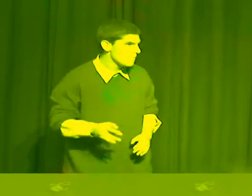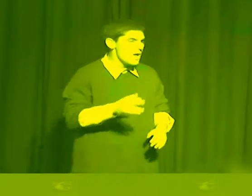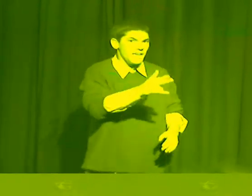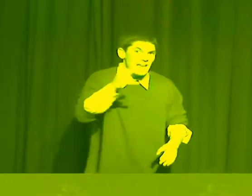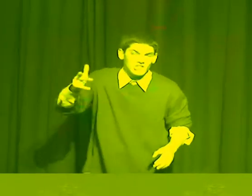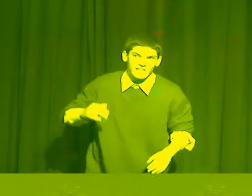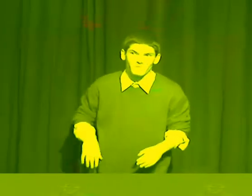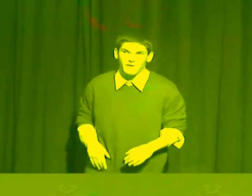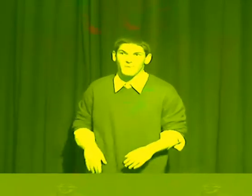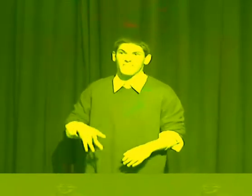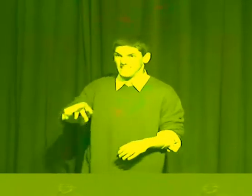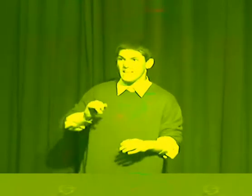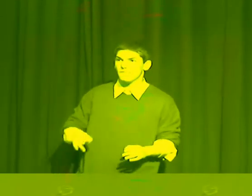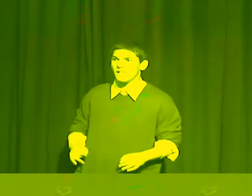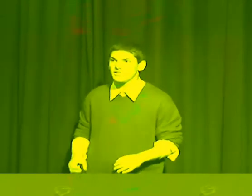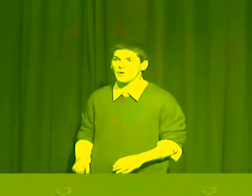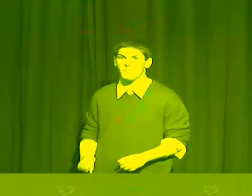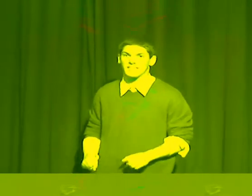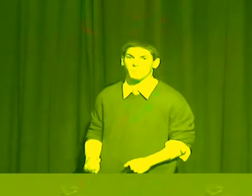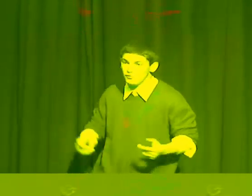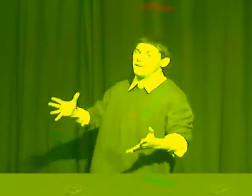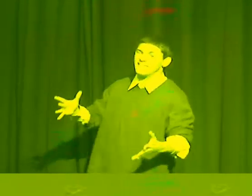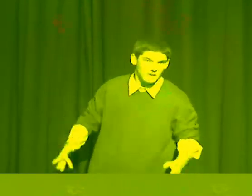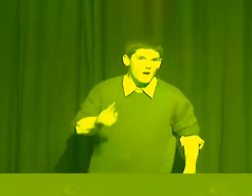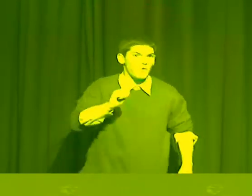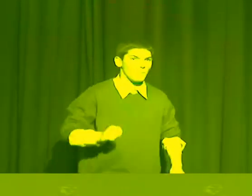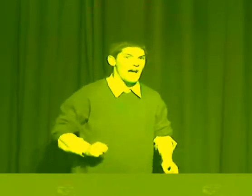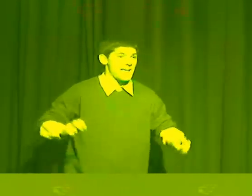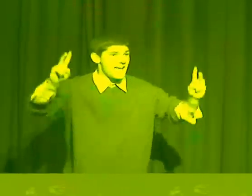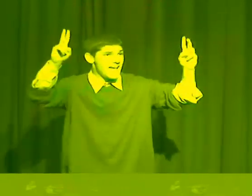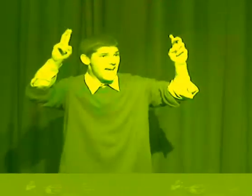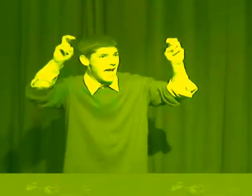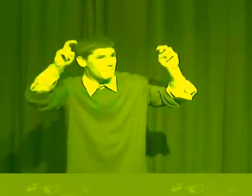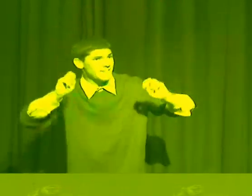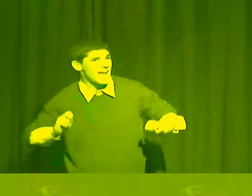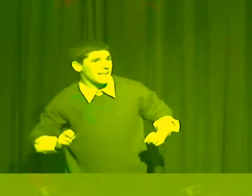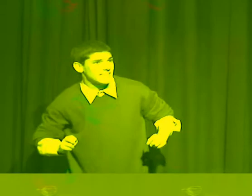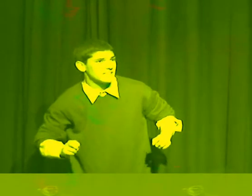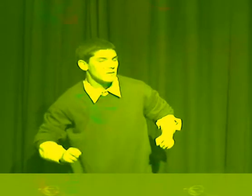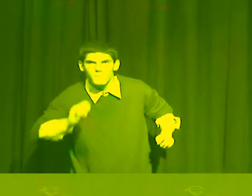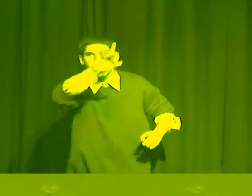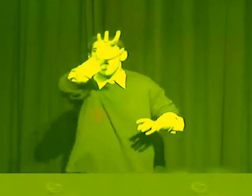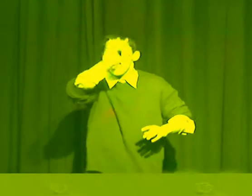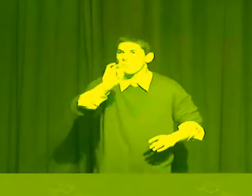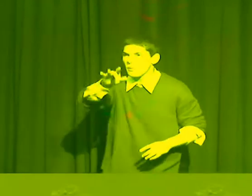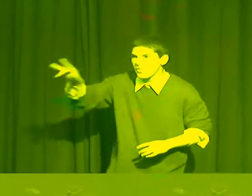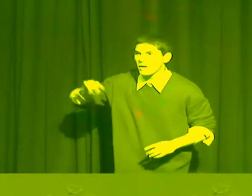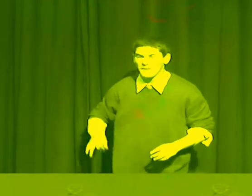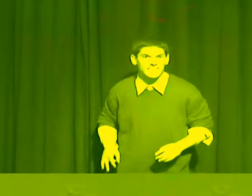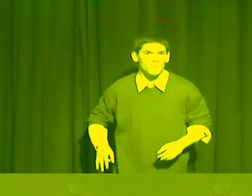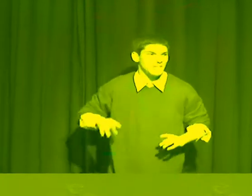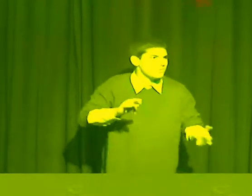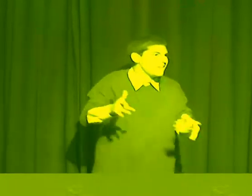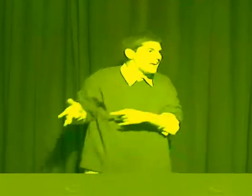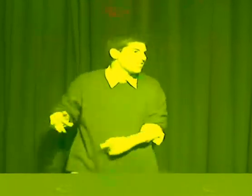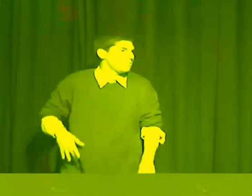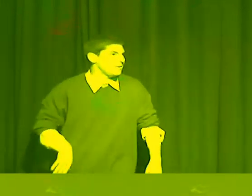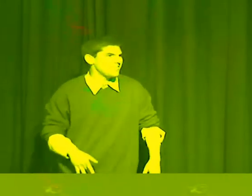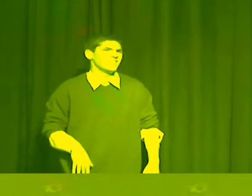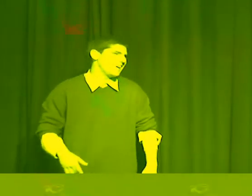He actually confused these involuntary muscle movements for my happy dance. Everyone thought it was so cute that he actually made me the